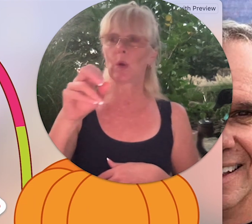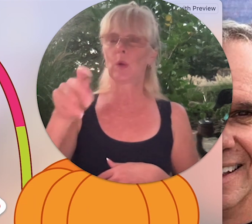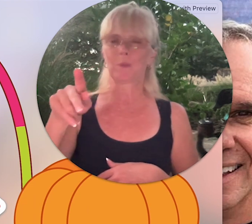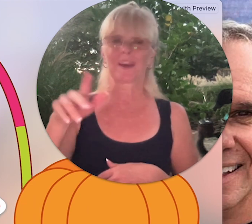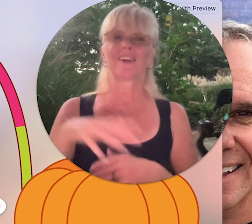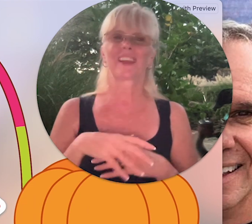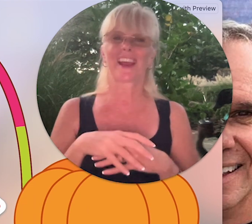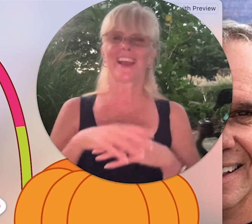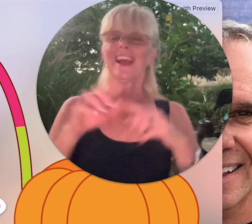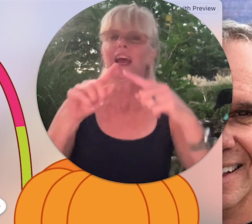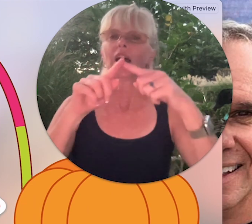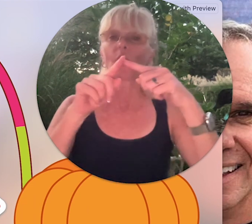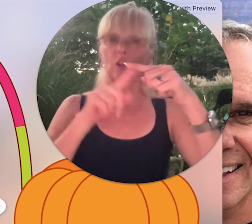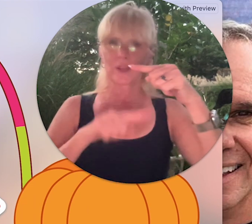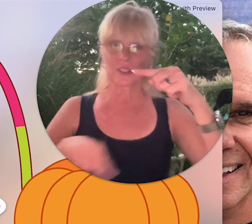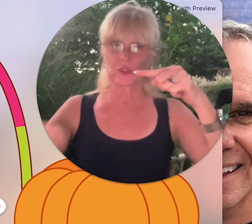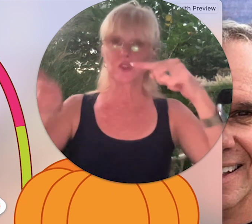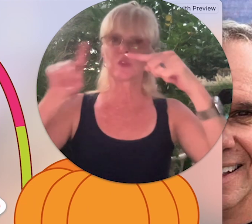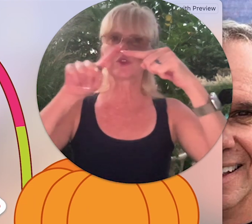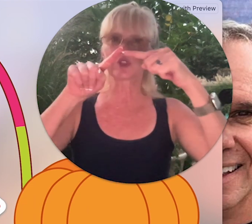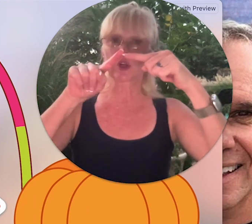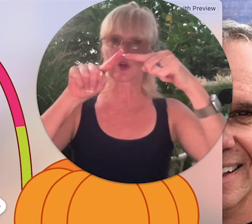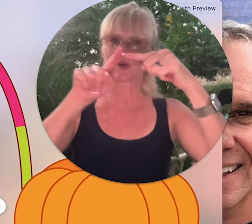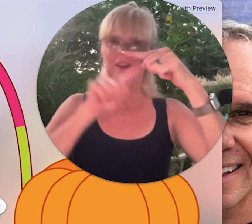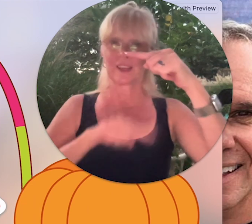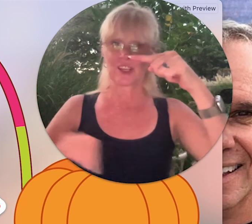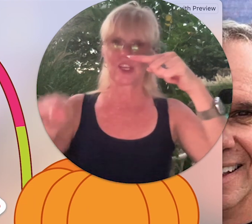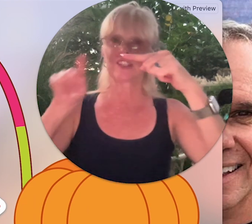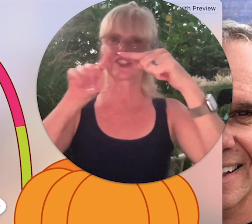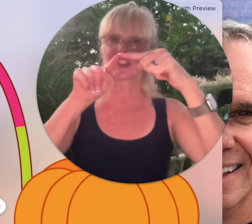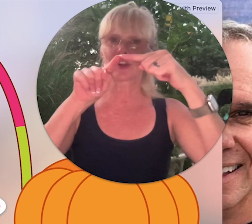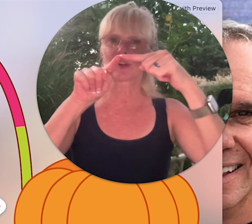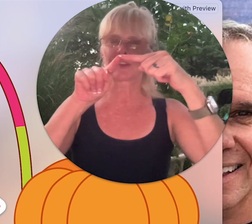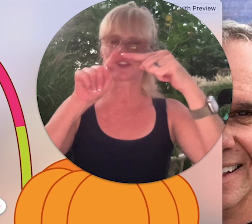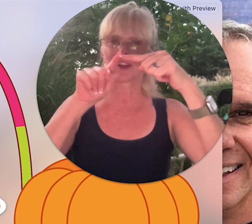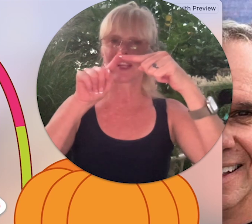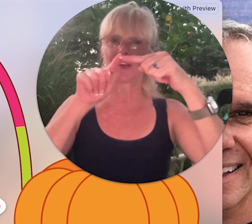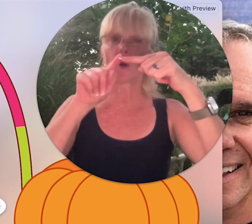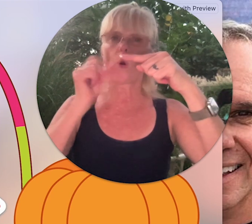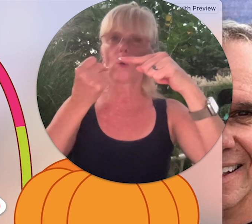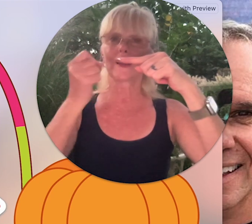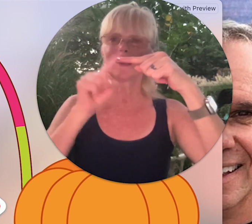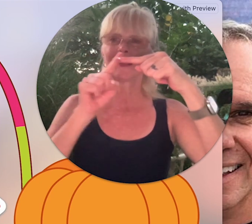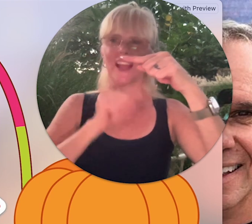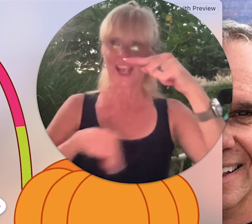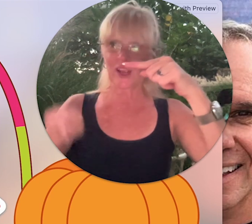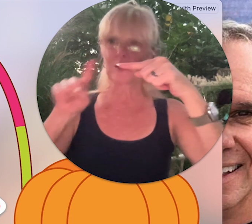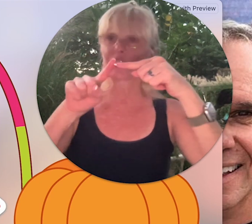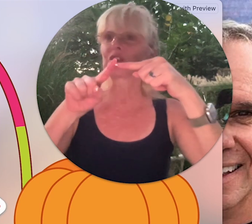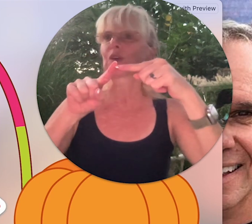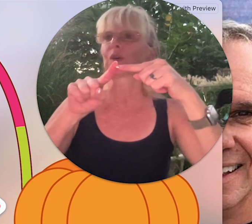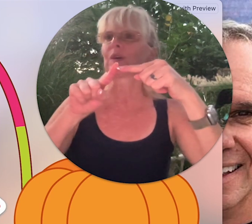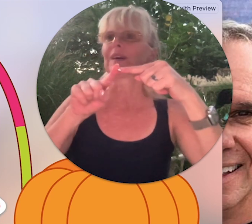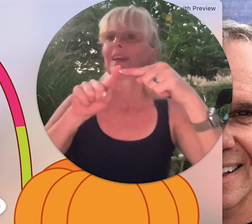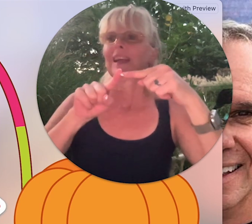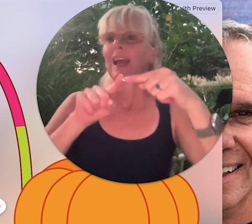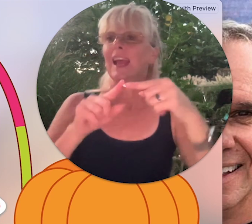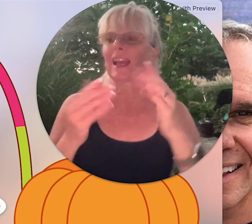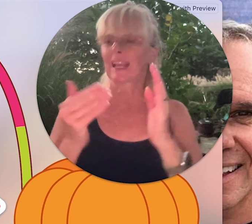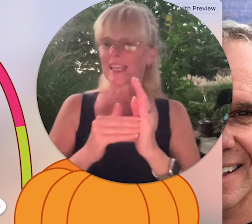okay or you can do do circle it's a circle start here hold it and go circle and again